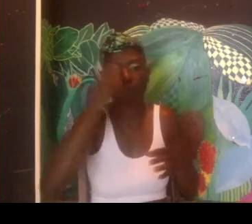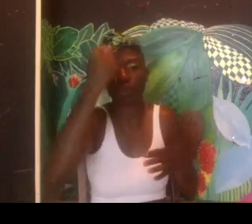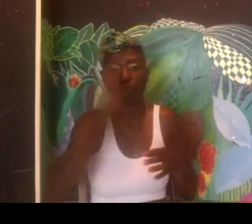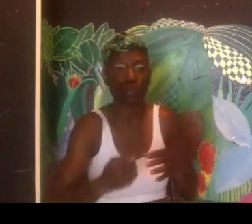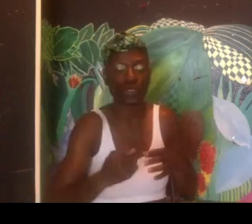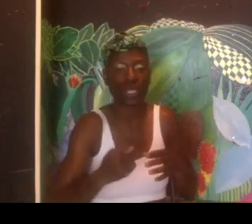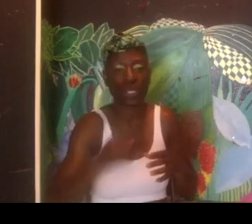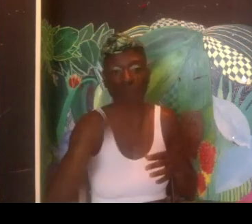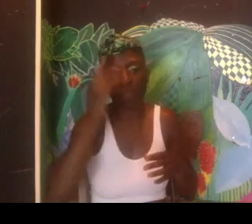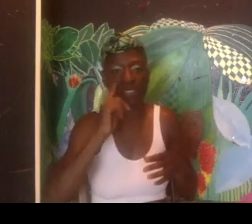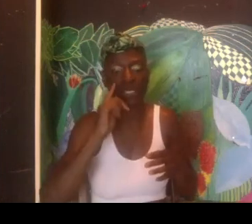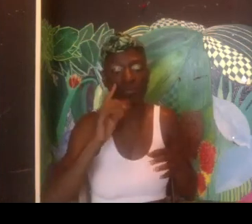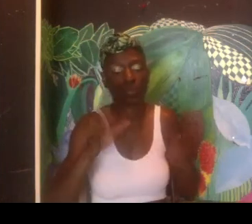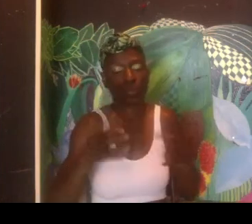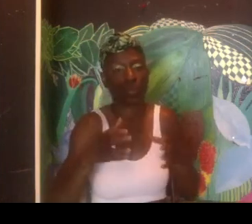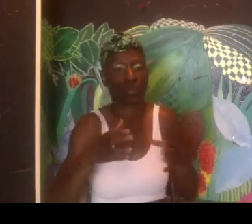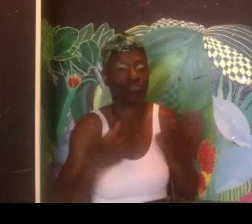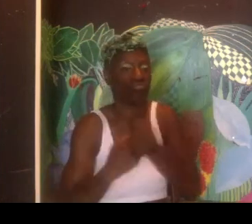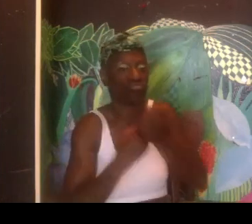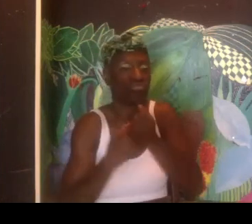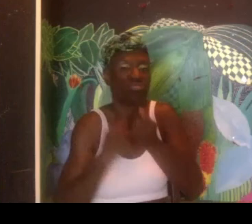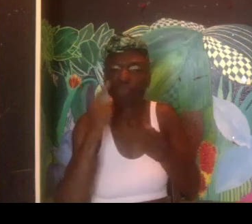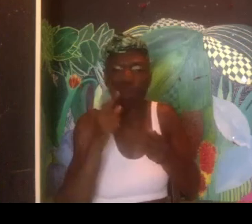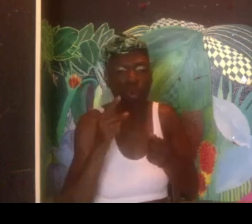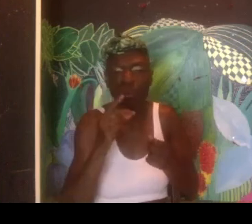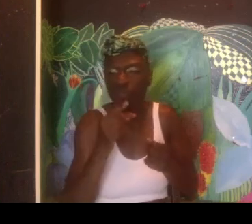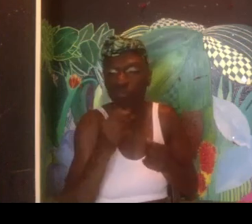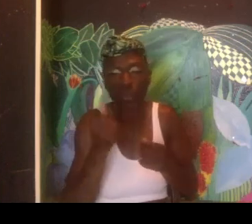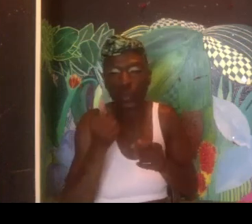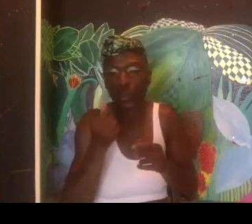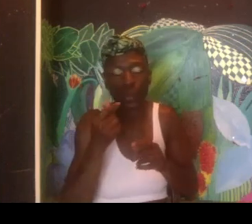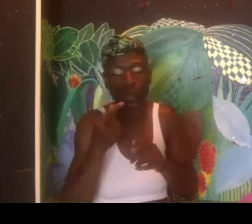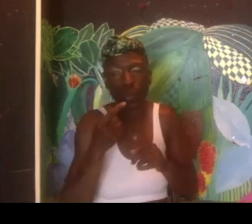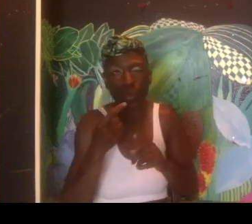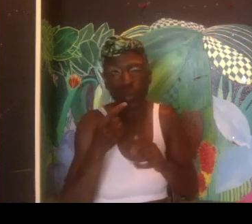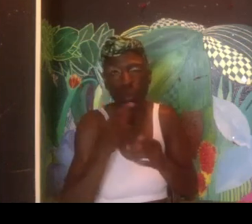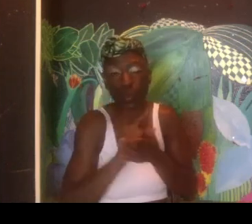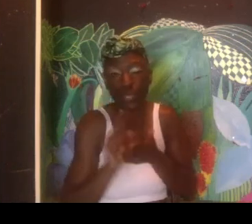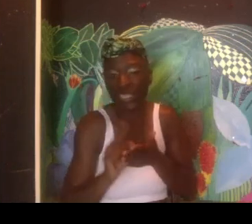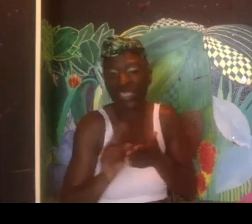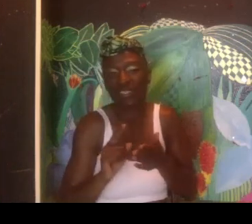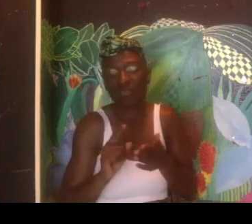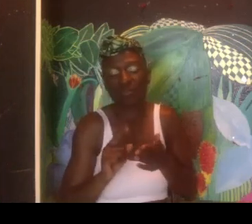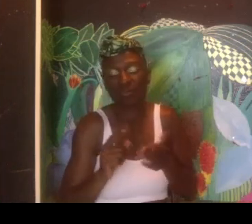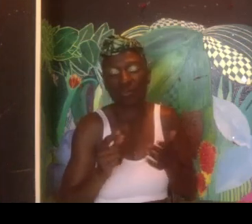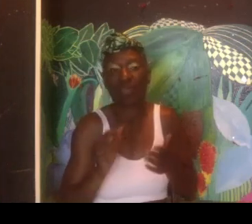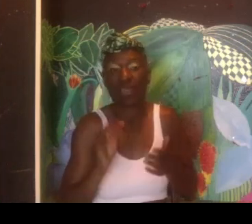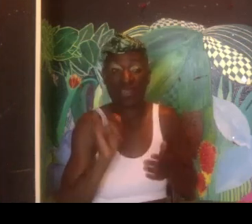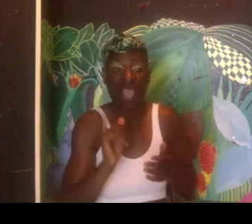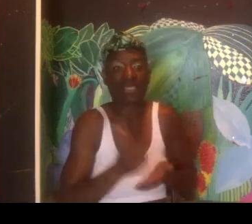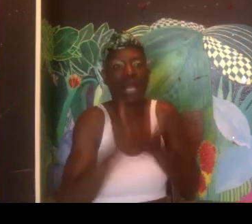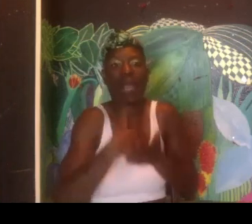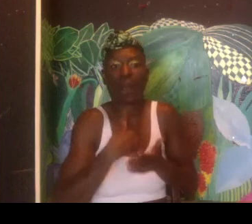Um, I did set up a group of every Tuesday where there's a group of Black Deaf folks who get together. Um,